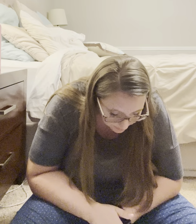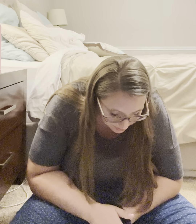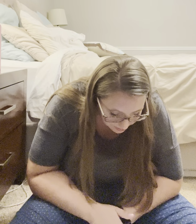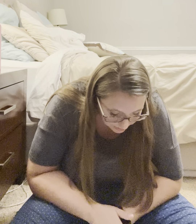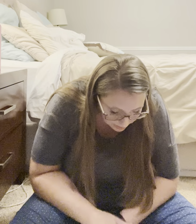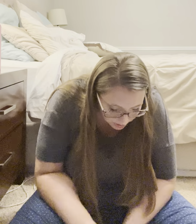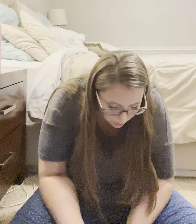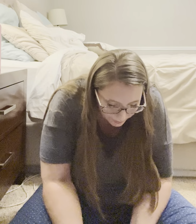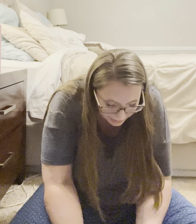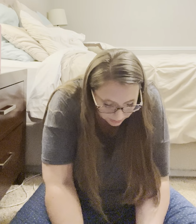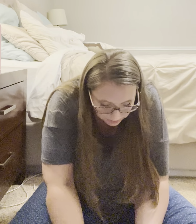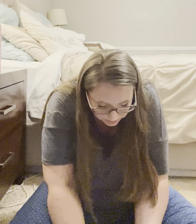Oh, wait.